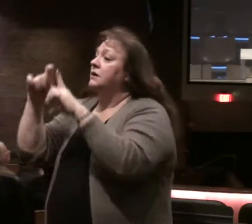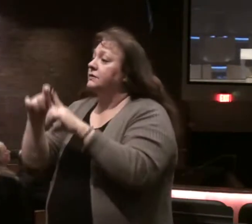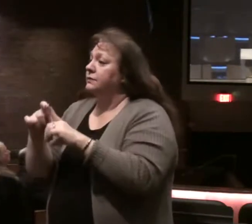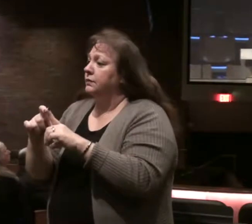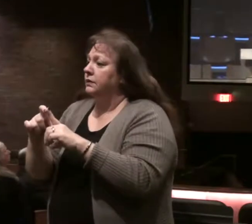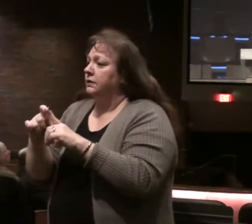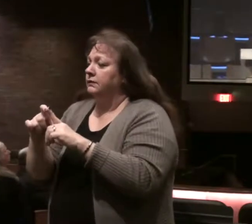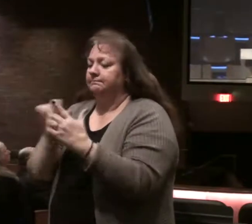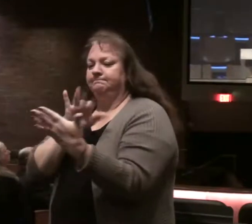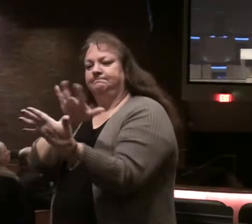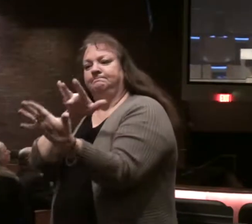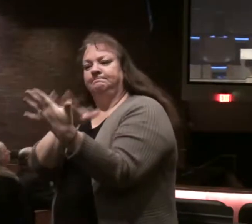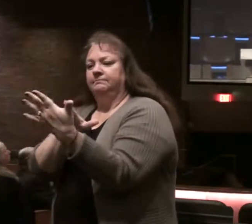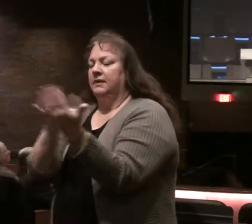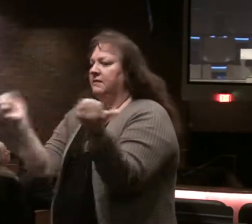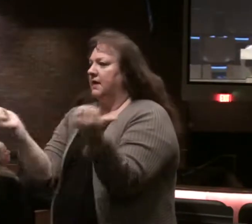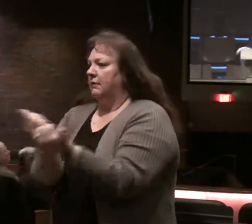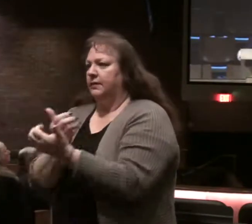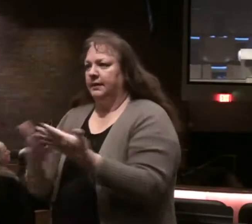the center.